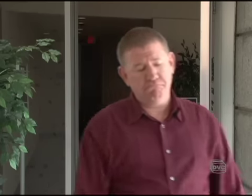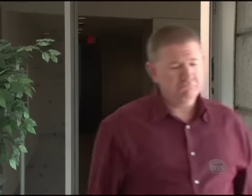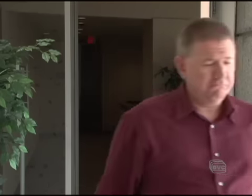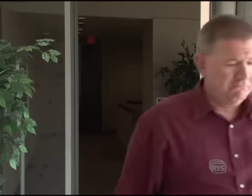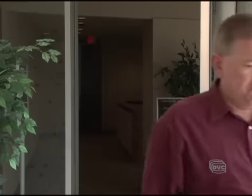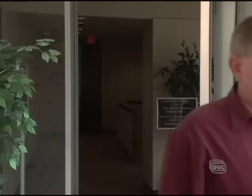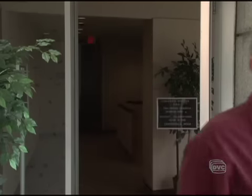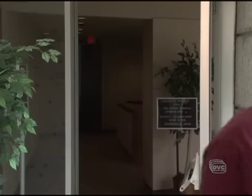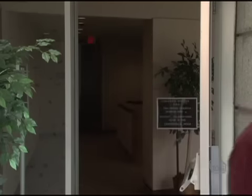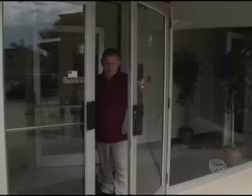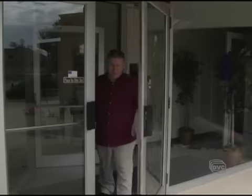No,